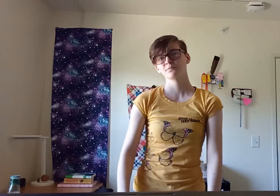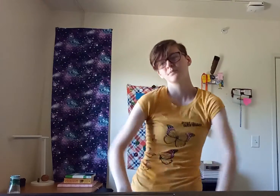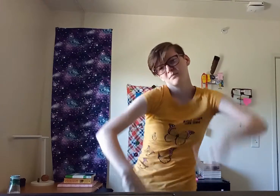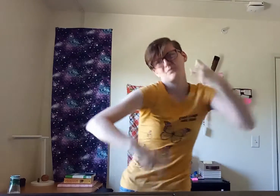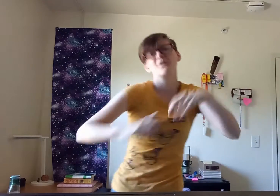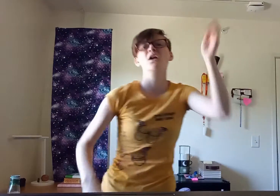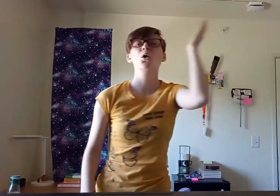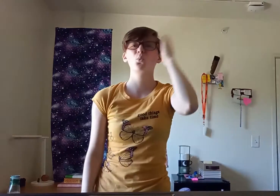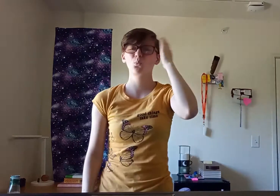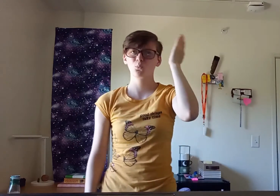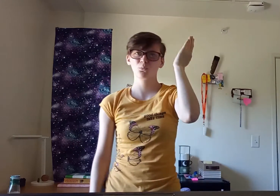I don't